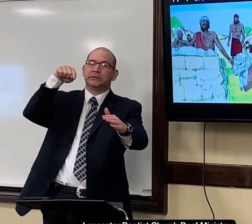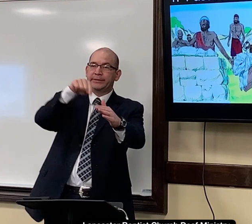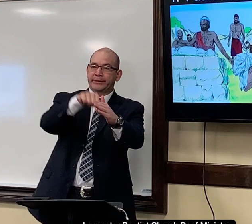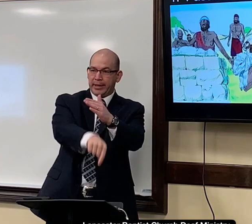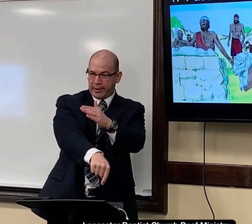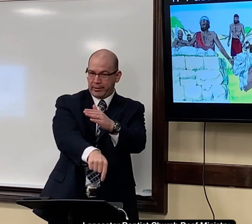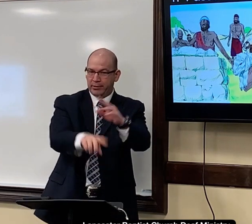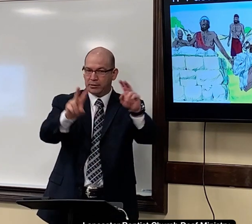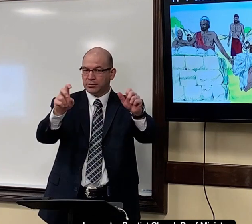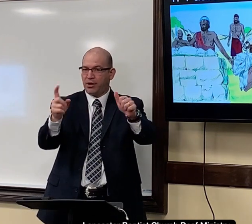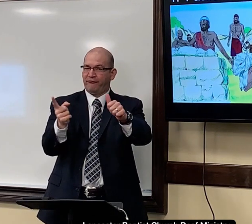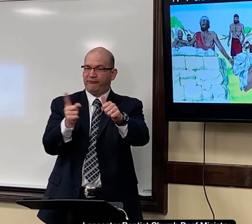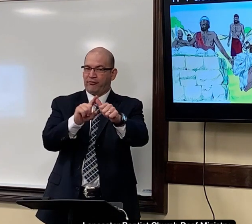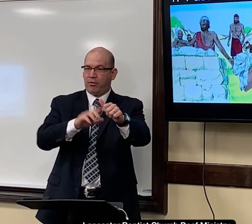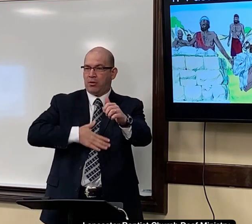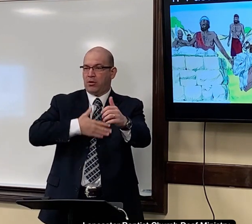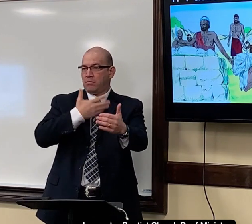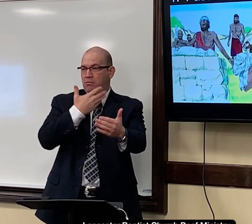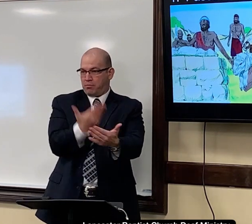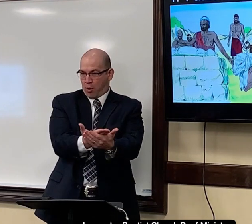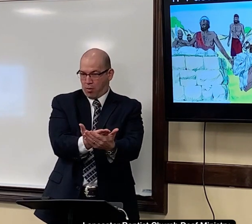would enter and would kill the firstborn